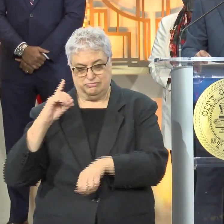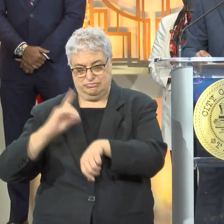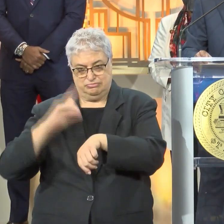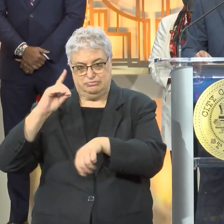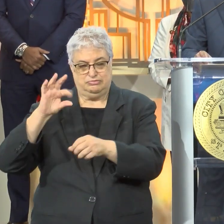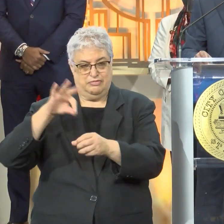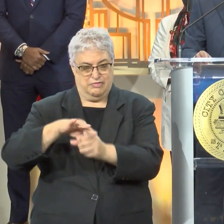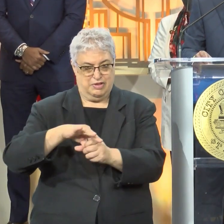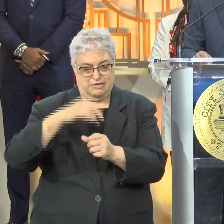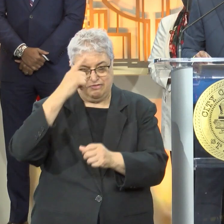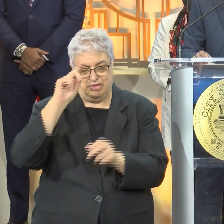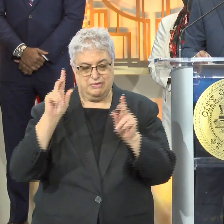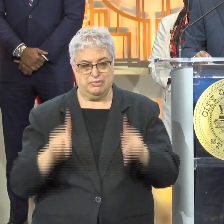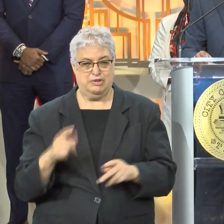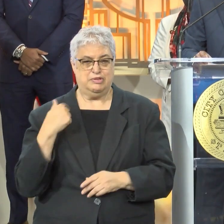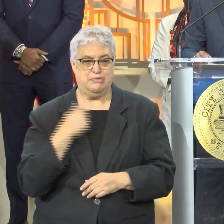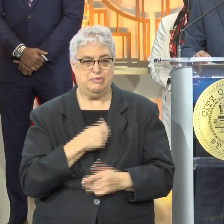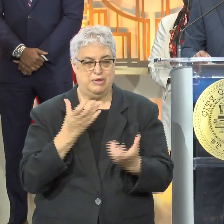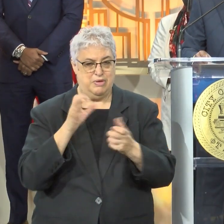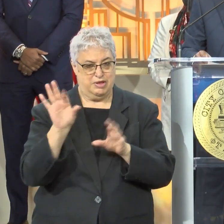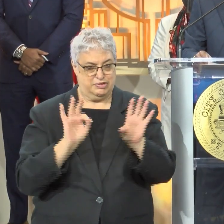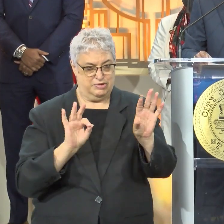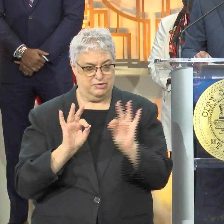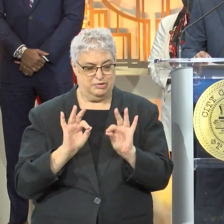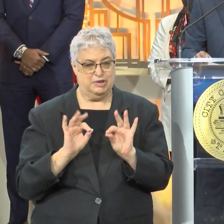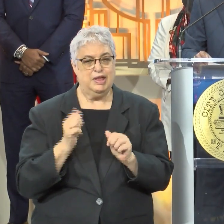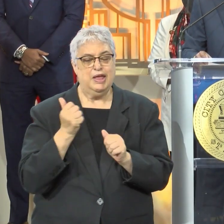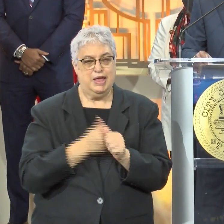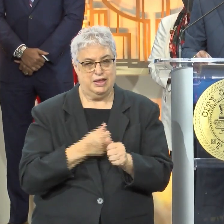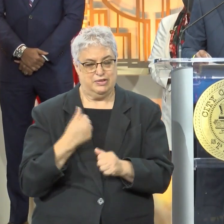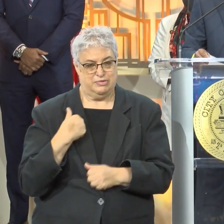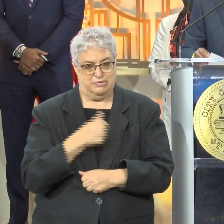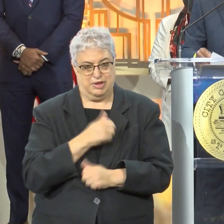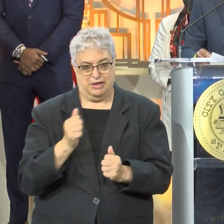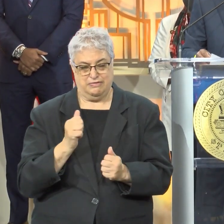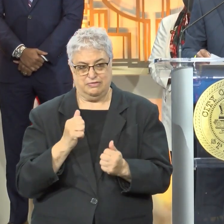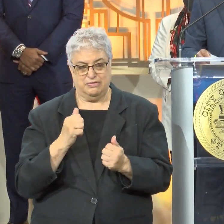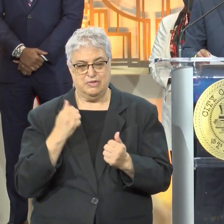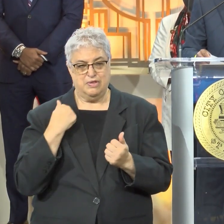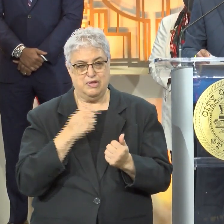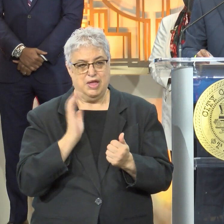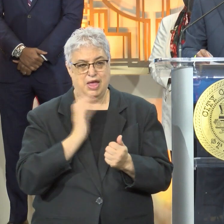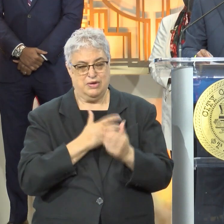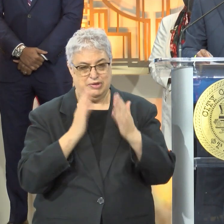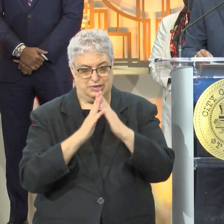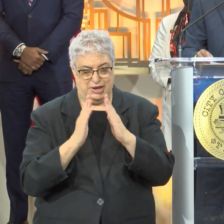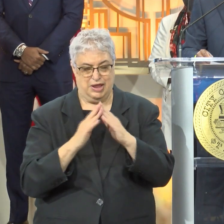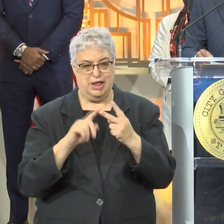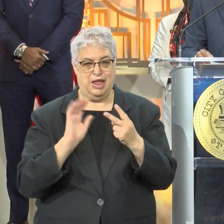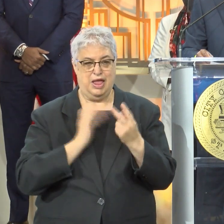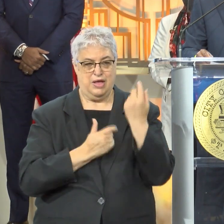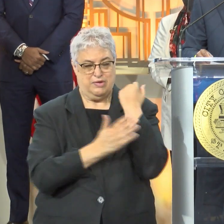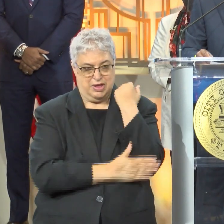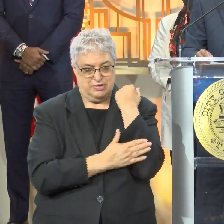cast a ballot for the person or persons of our choice, and each one of us has a stake in what happens in our city, and in